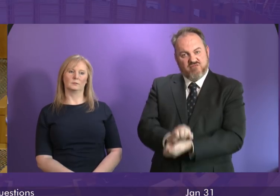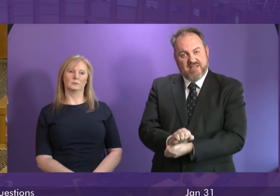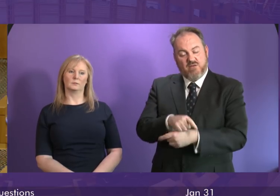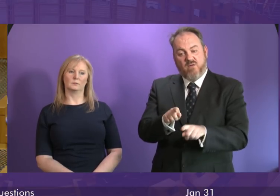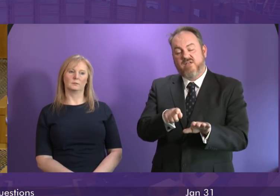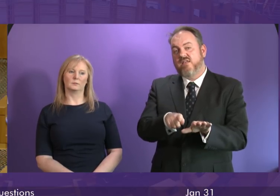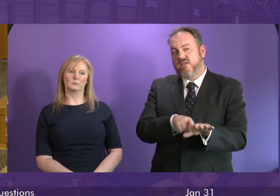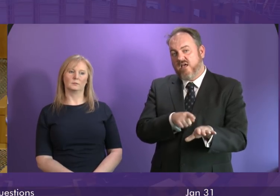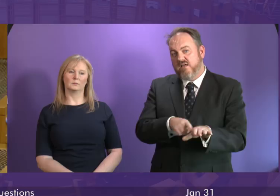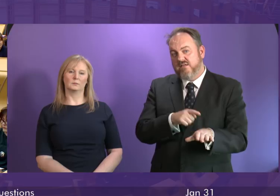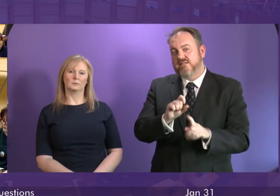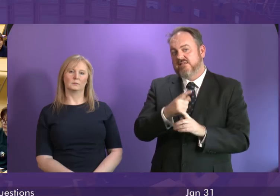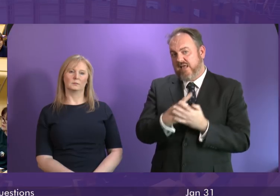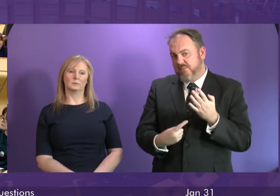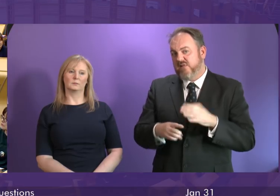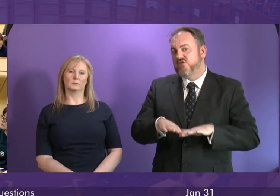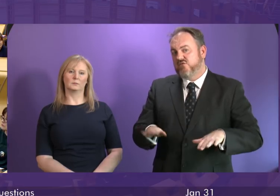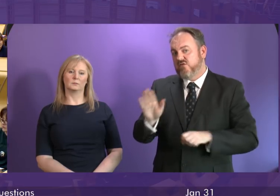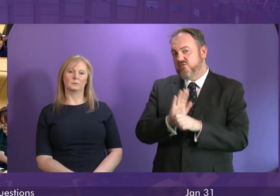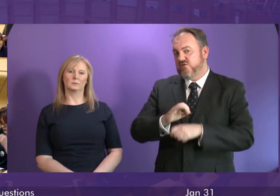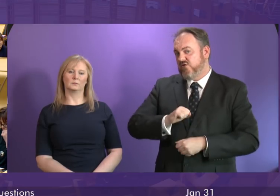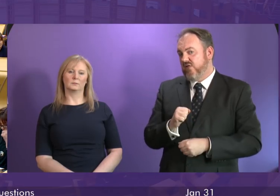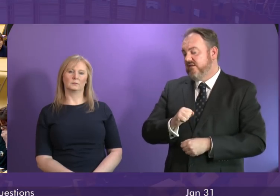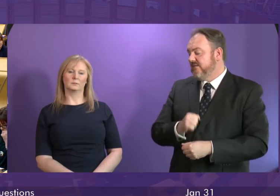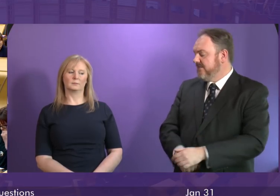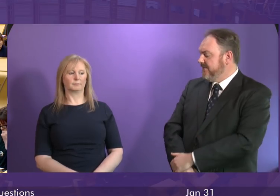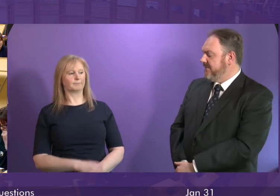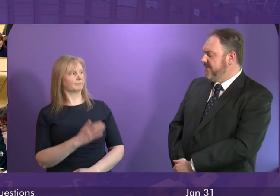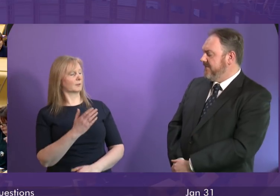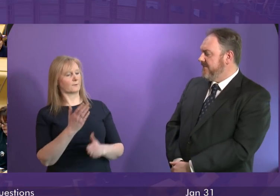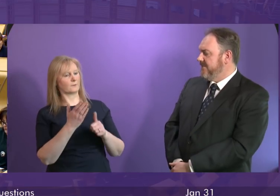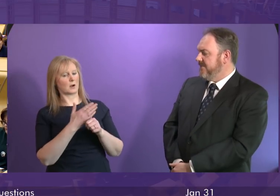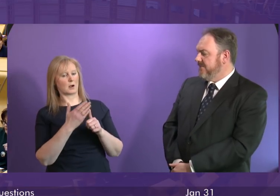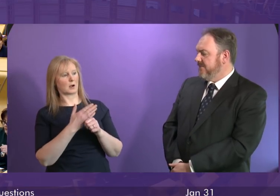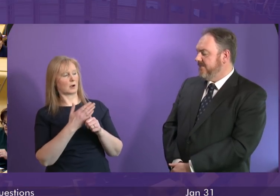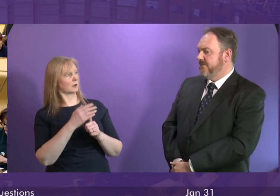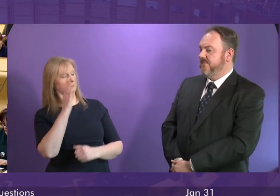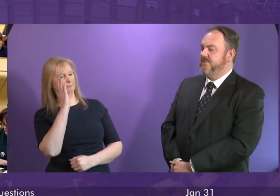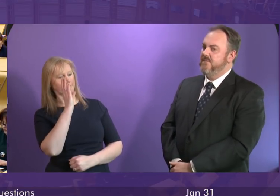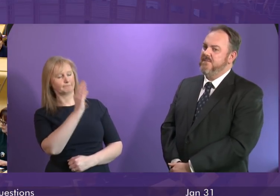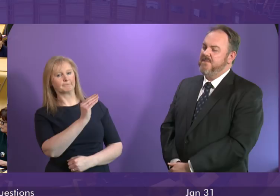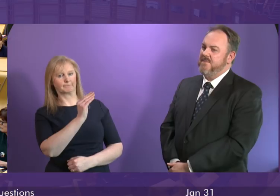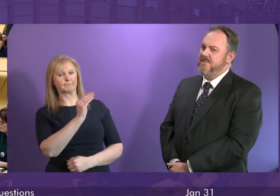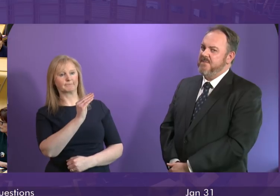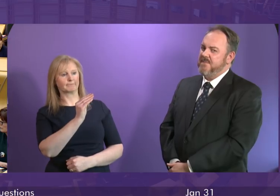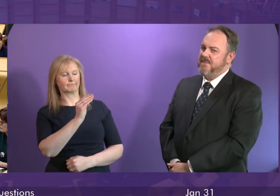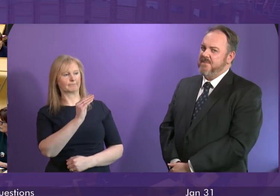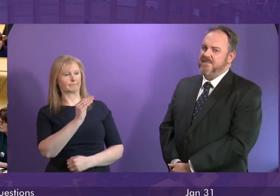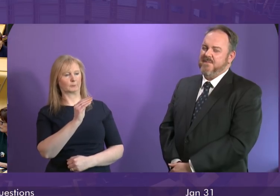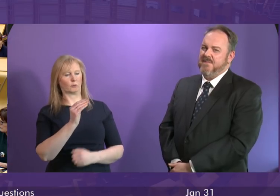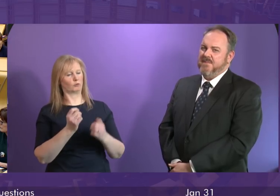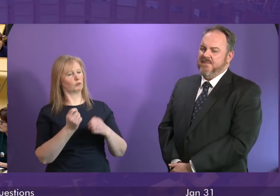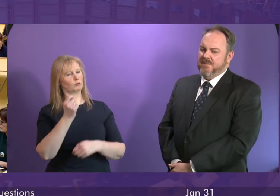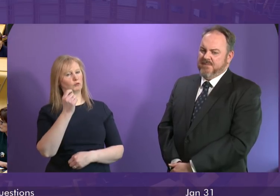children in Scotland first minister well firstly I'd say to you there's probably never or certainly